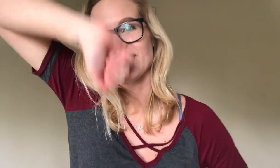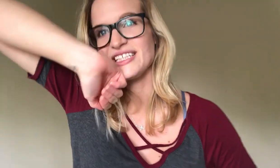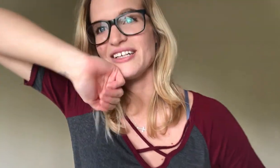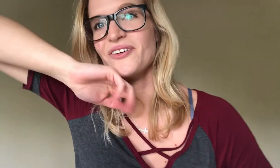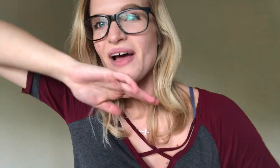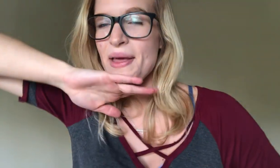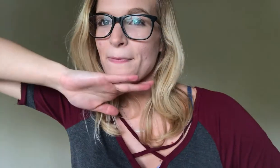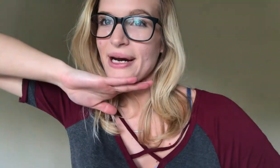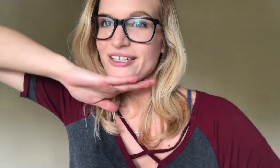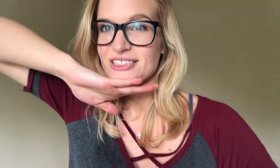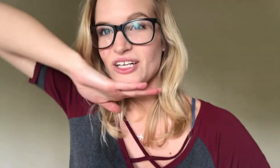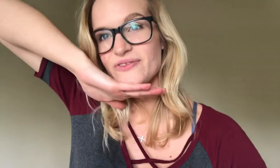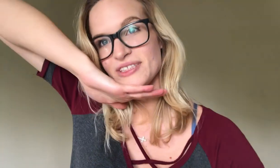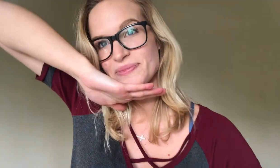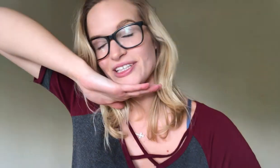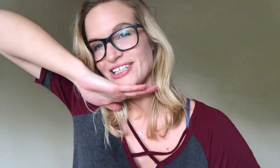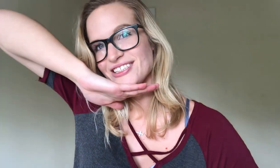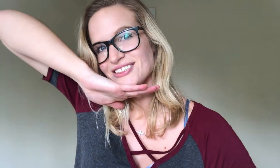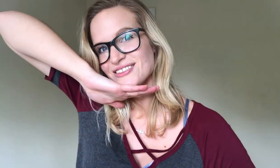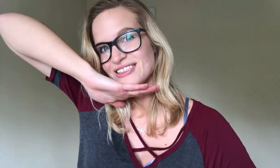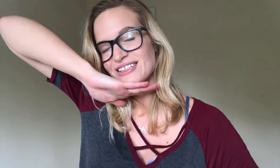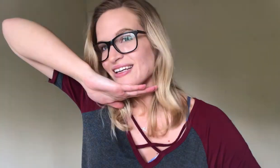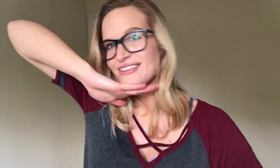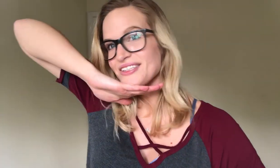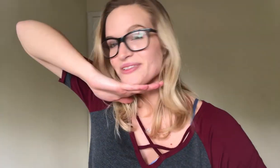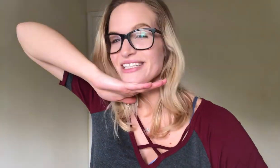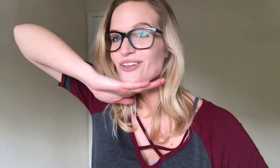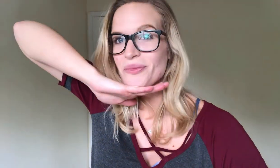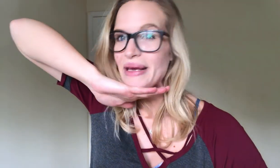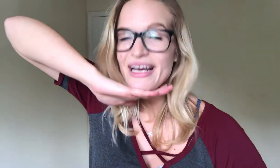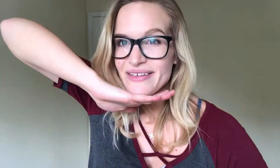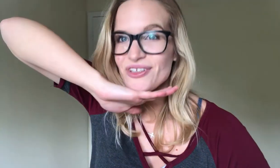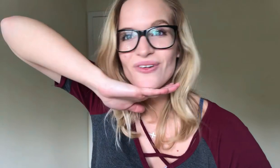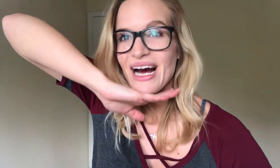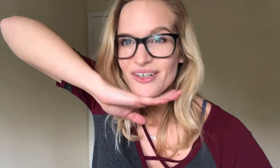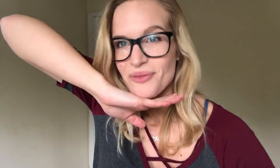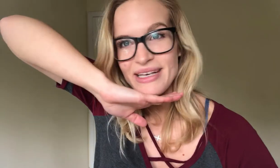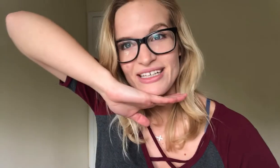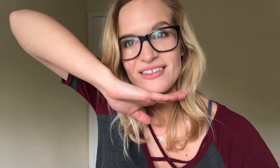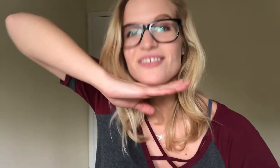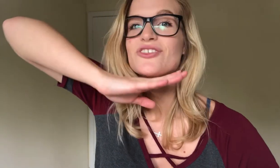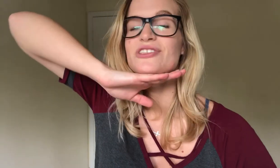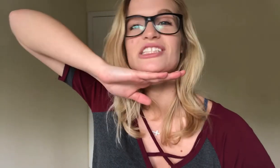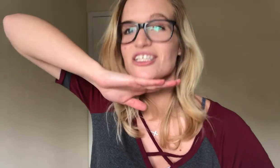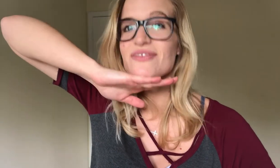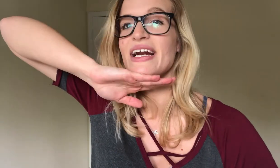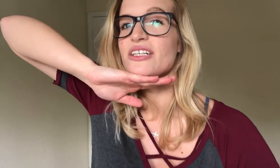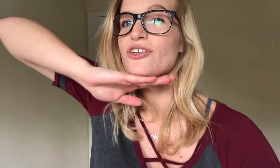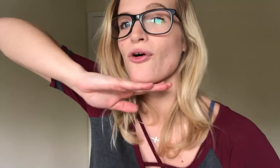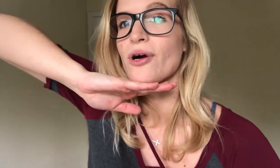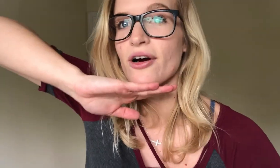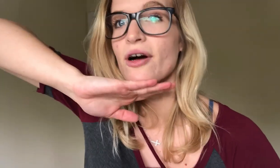video. Buy yourself some goodies. You don't need no man if you don't got no man. You're doing just fine on your own girl.